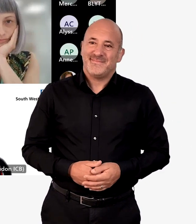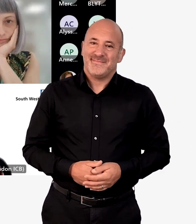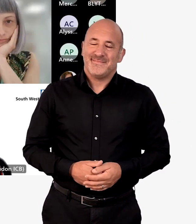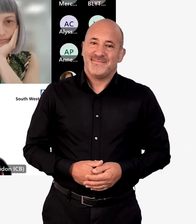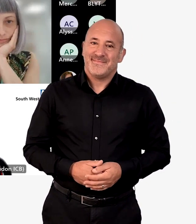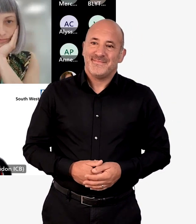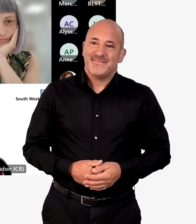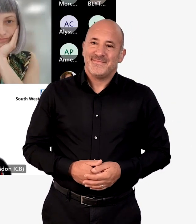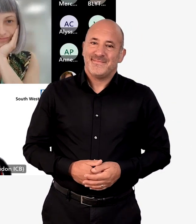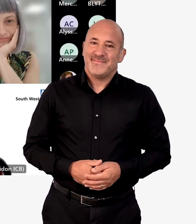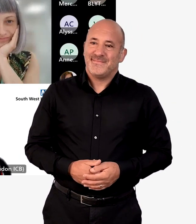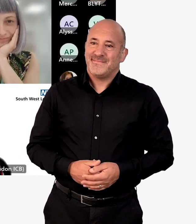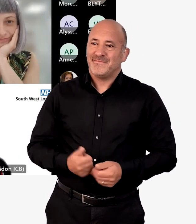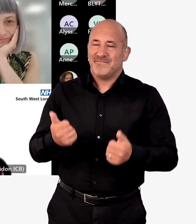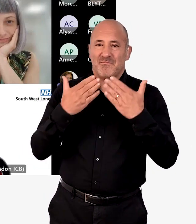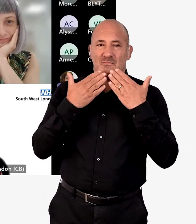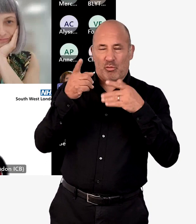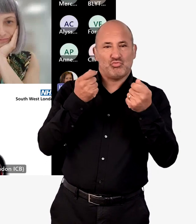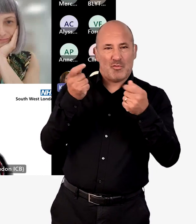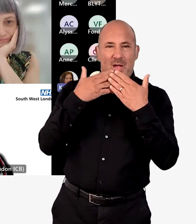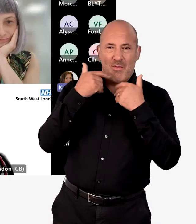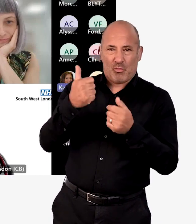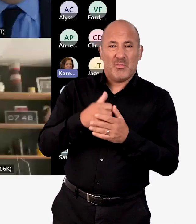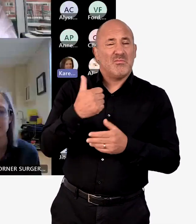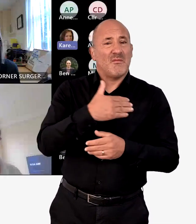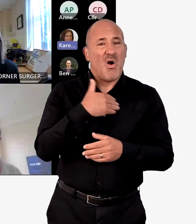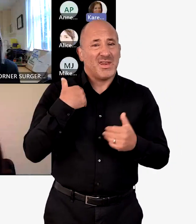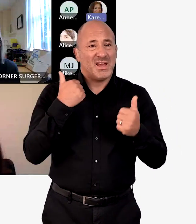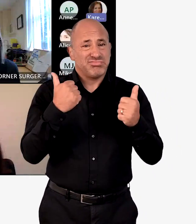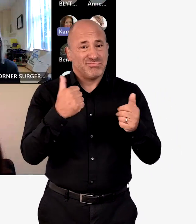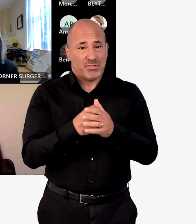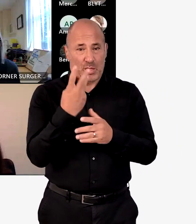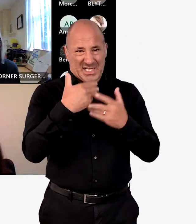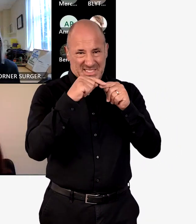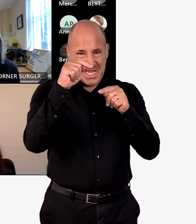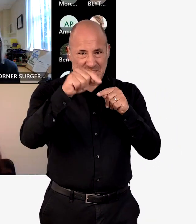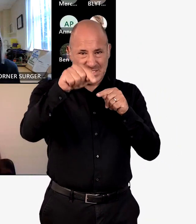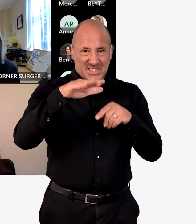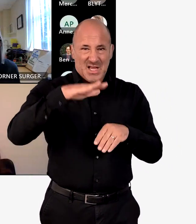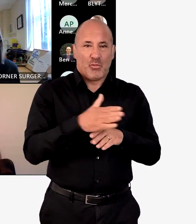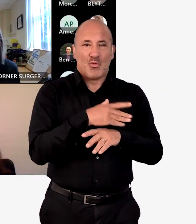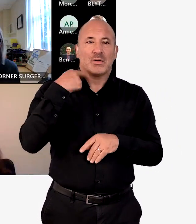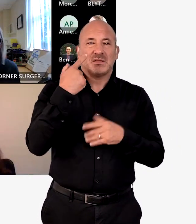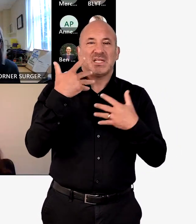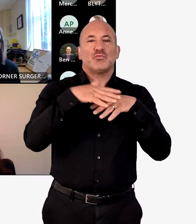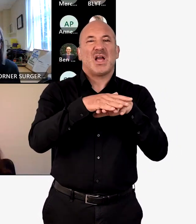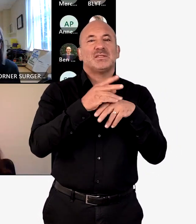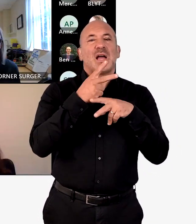over to you. Thank you, Chair. Good morning, everybody. In three days time, South West London Integrated Care